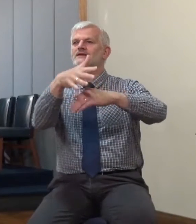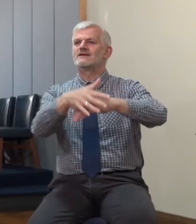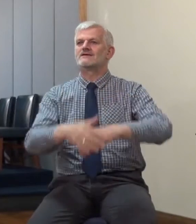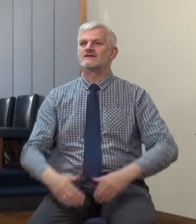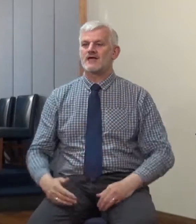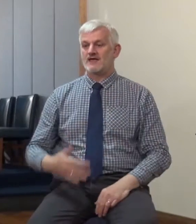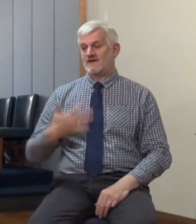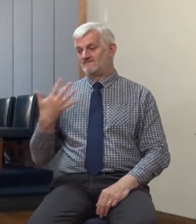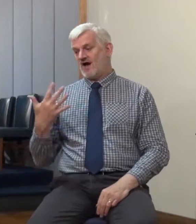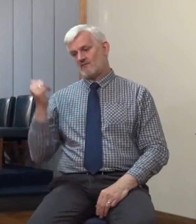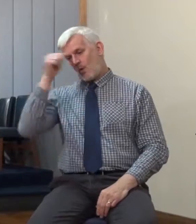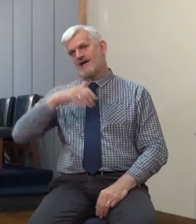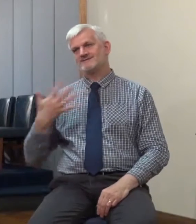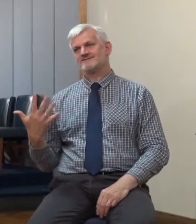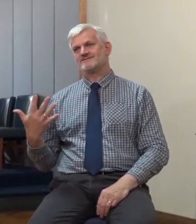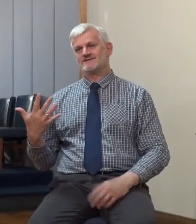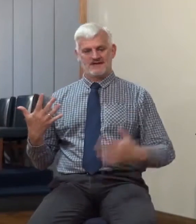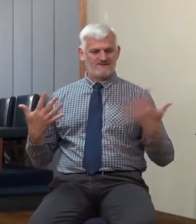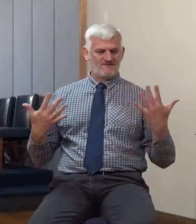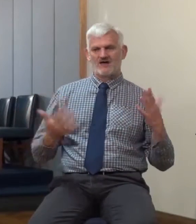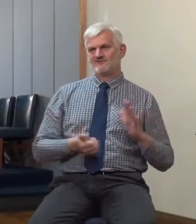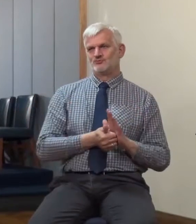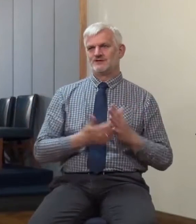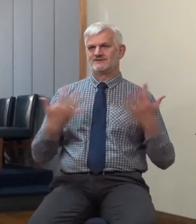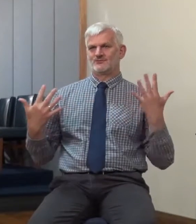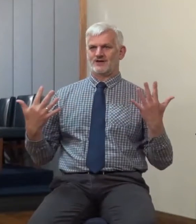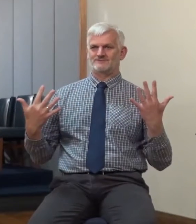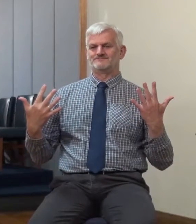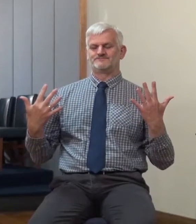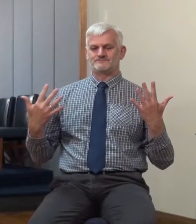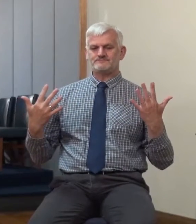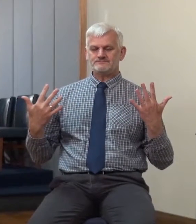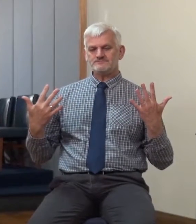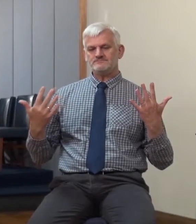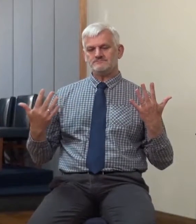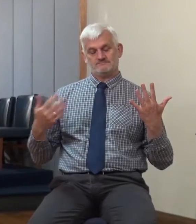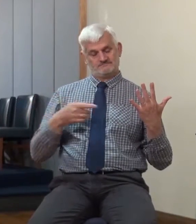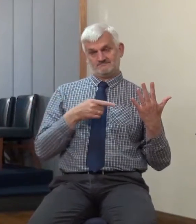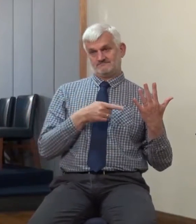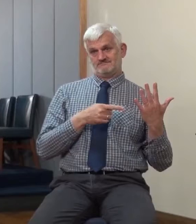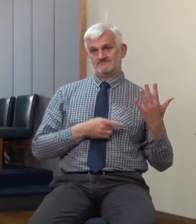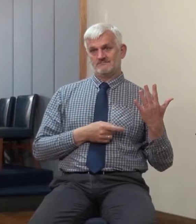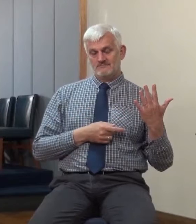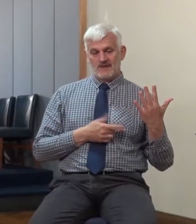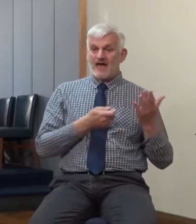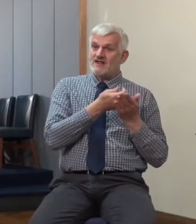them were wise, and five were foolish. They that were foolish, took their lamps,